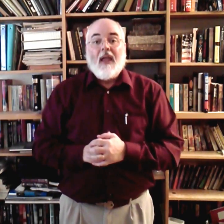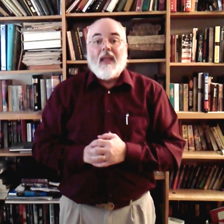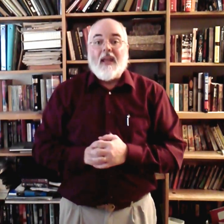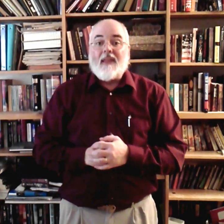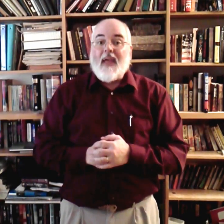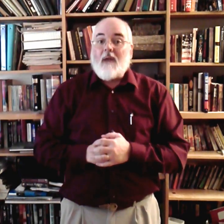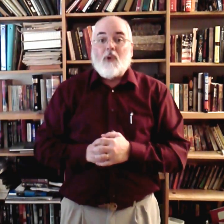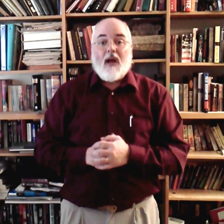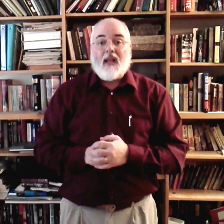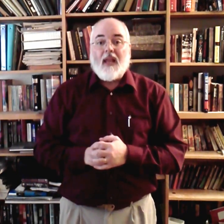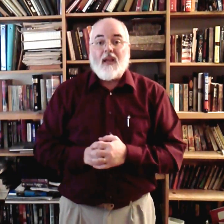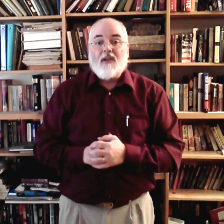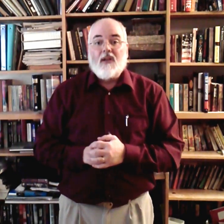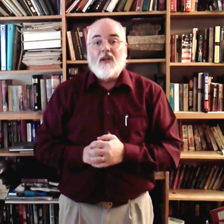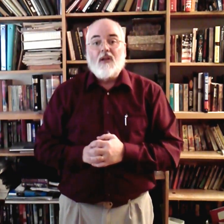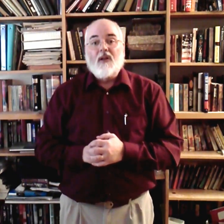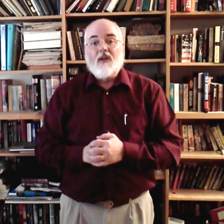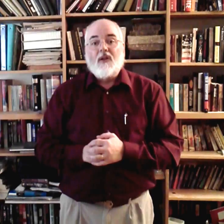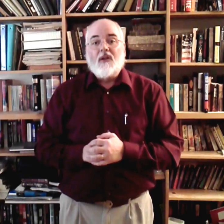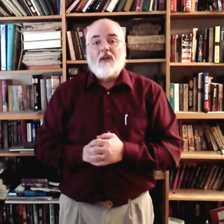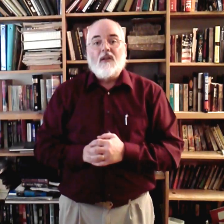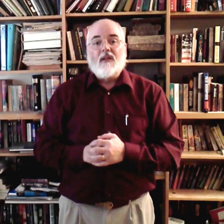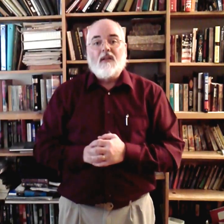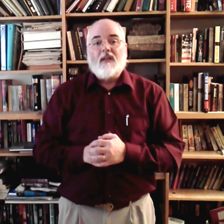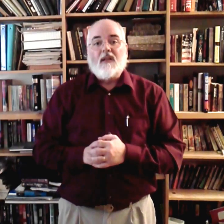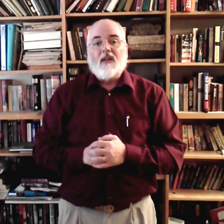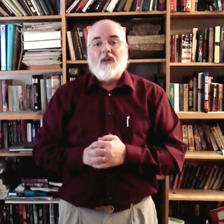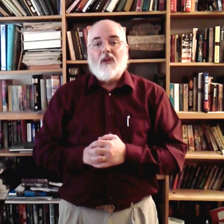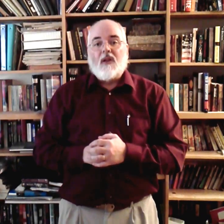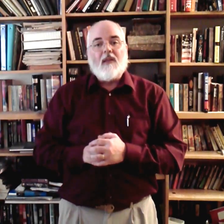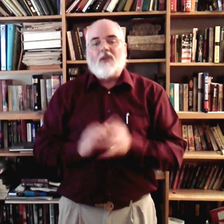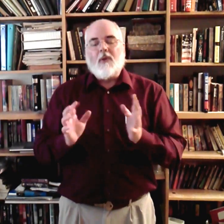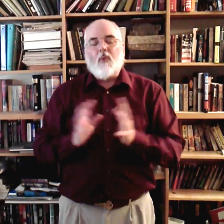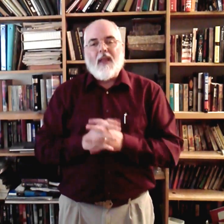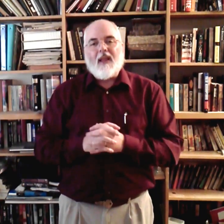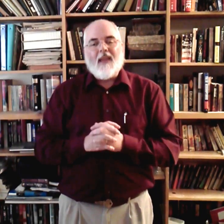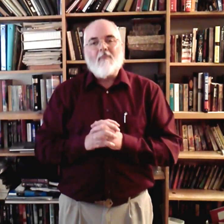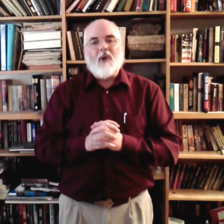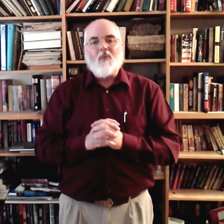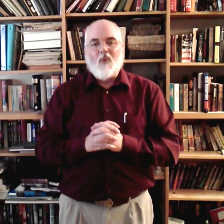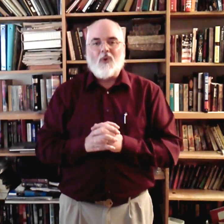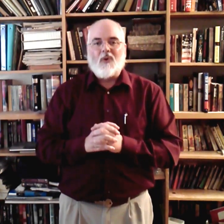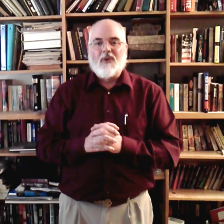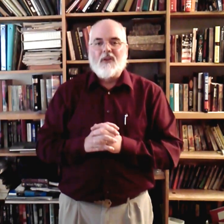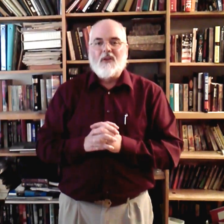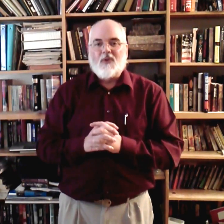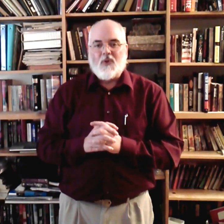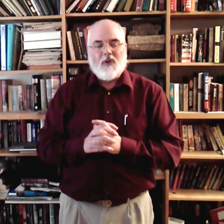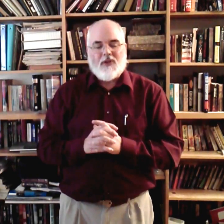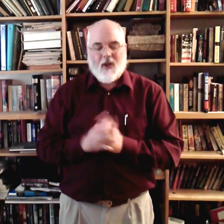In that bright land, excuse me, in that bright world to which I go.